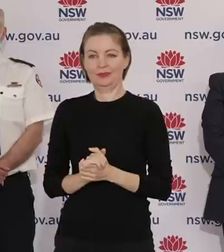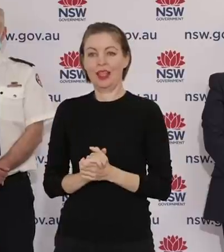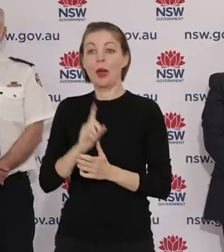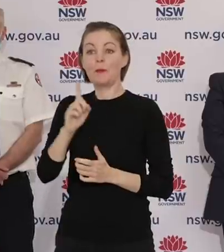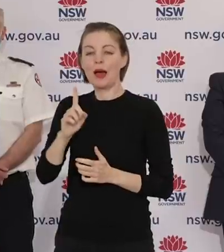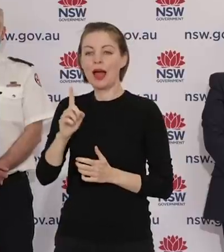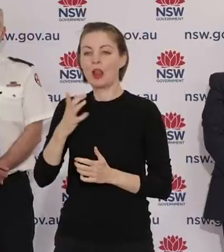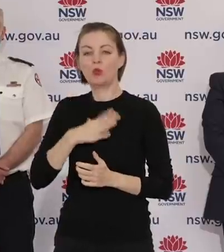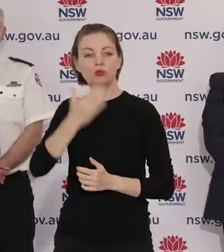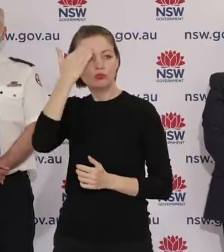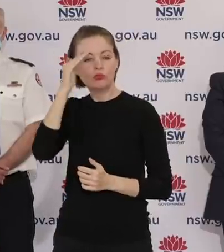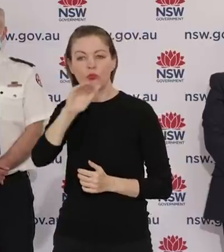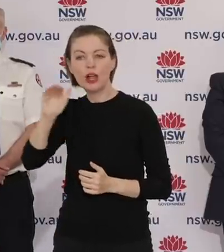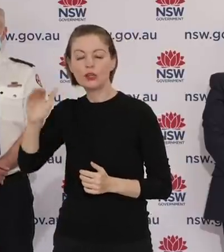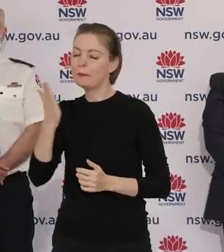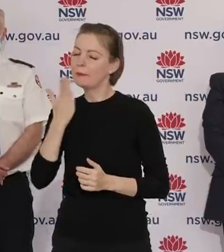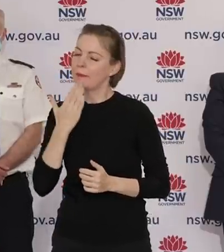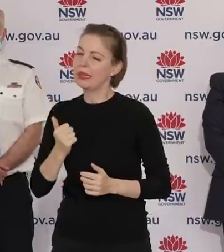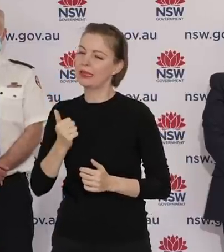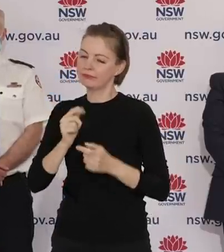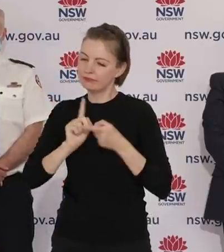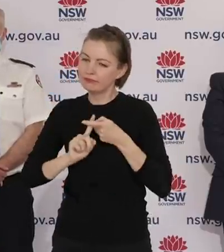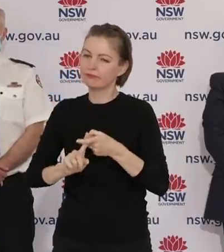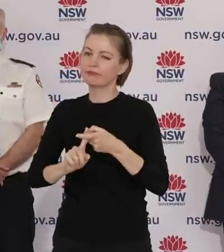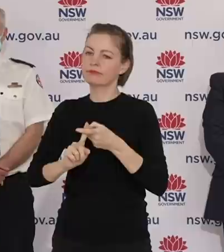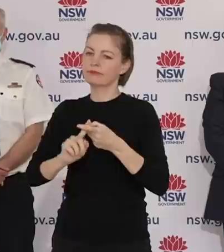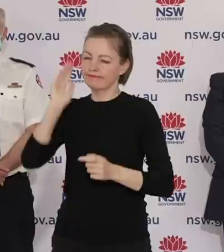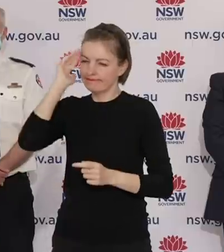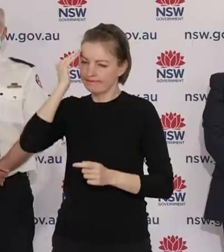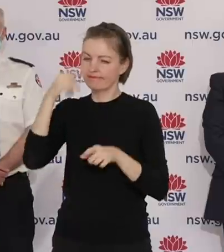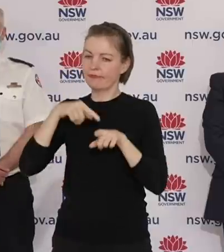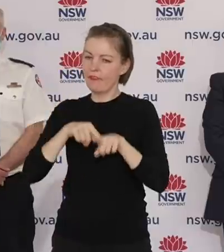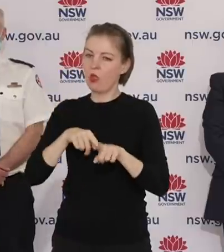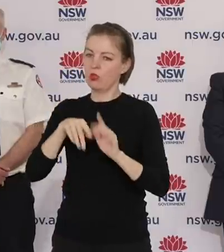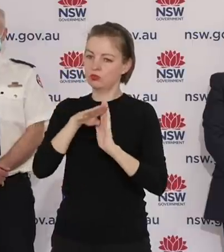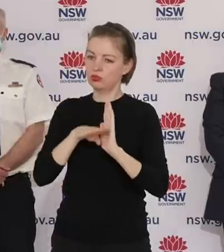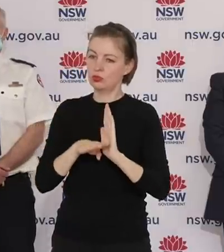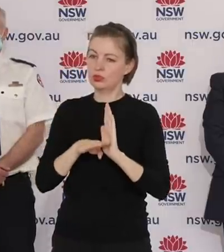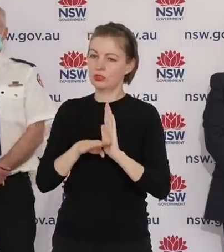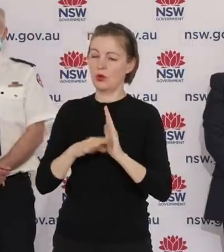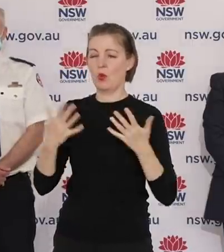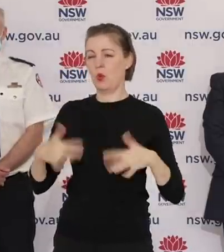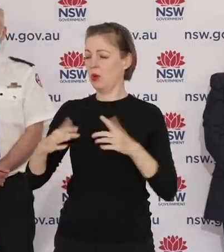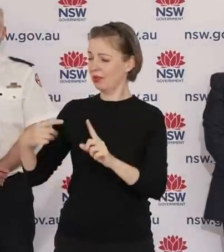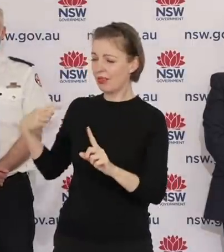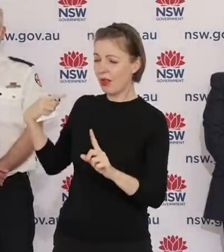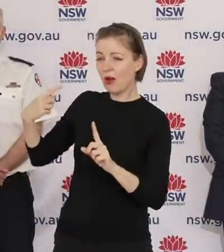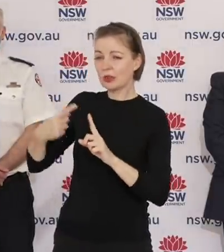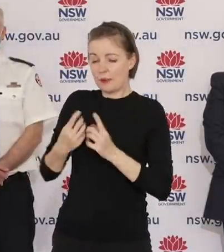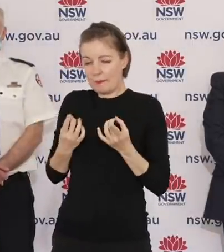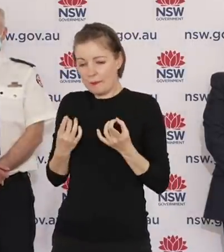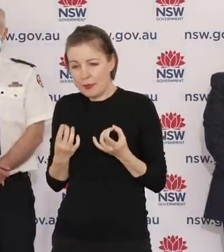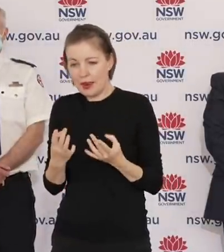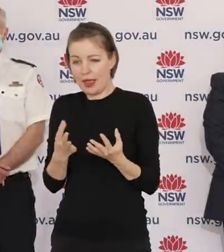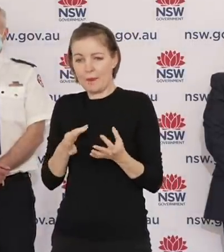their guard. All the work we've done in planning, all the work we've done as to what we'll be able to do at 70% and then obviously